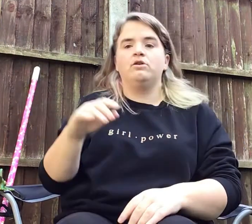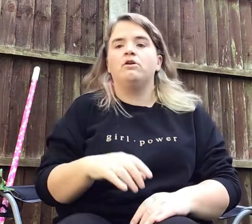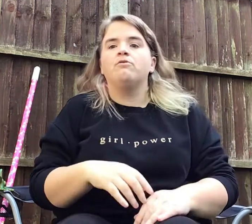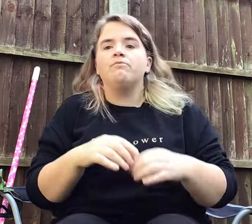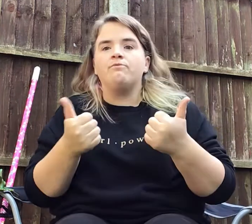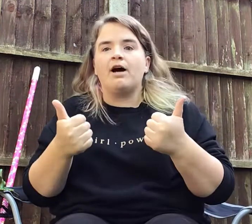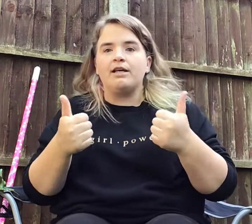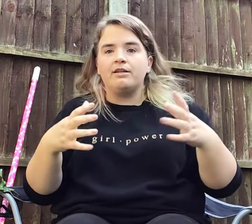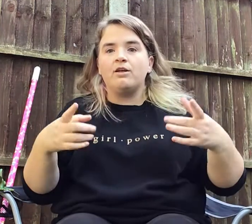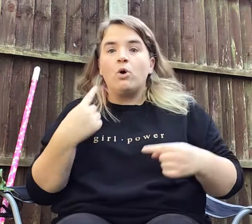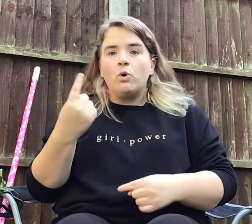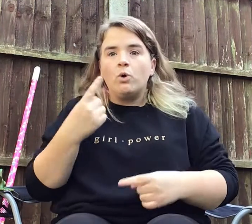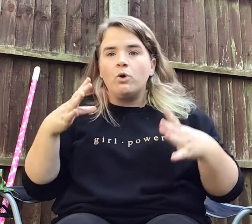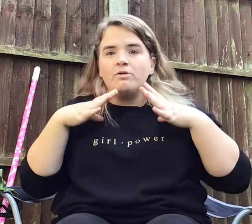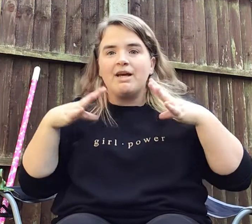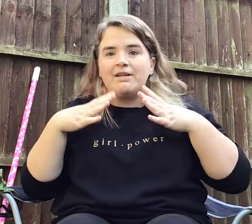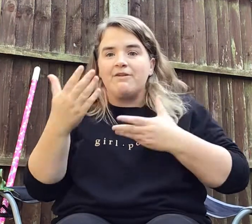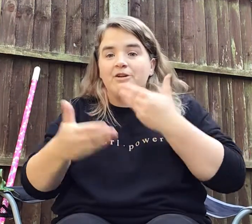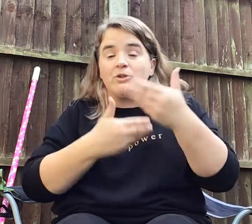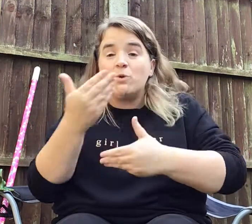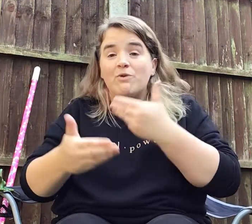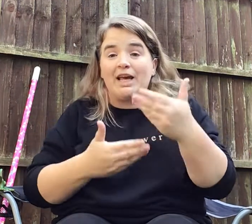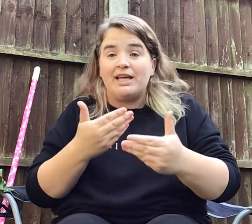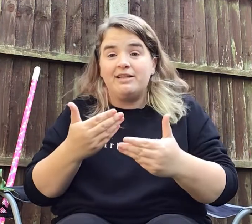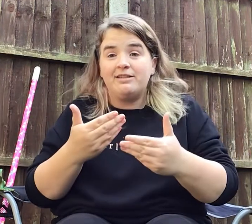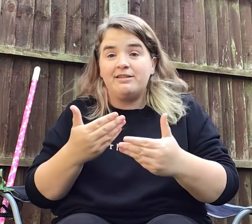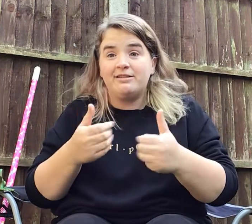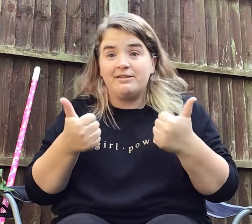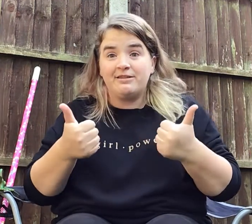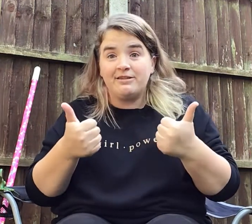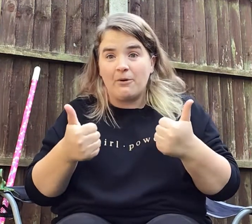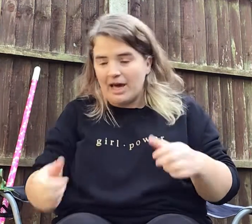Right. Who's ready for a story? OK?